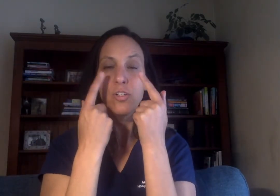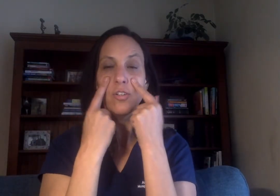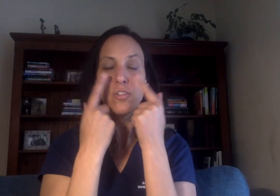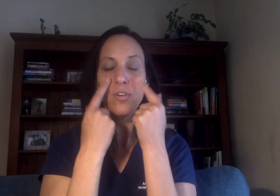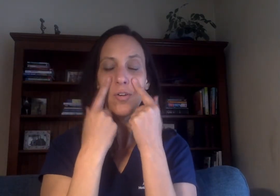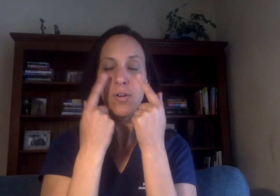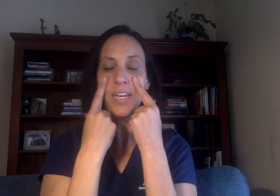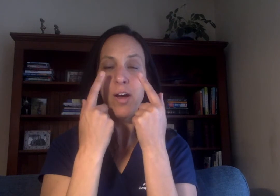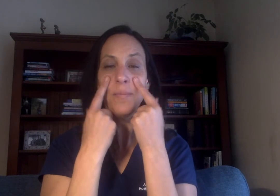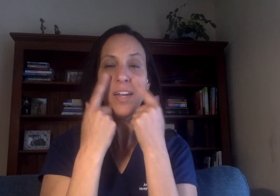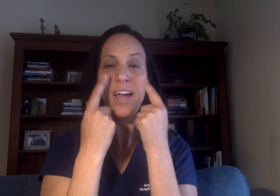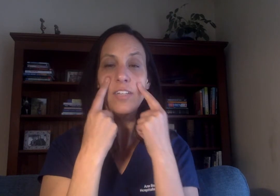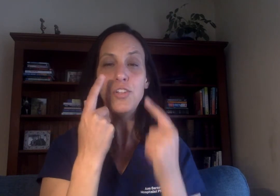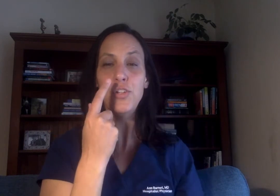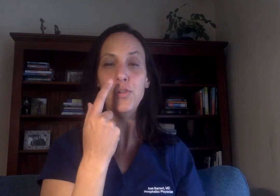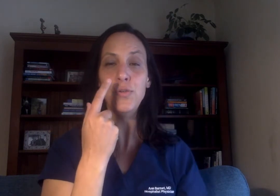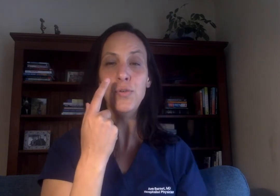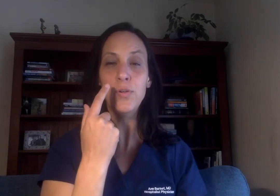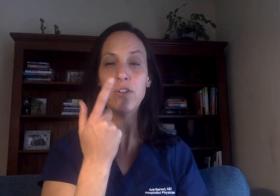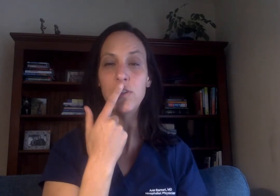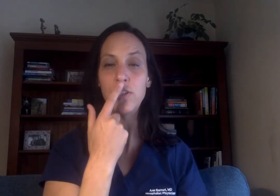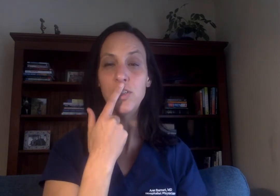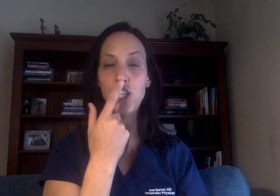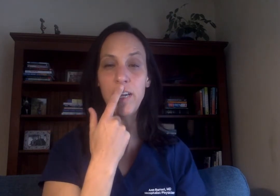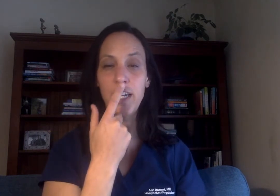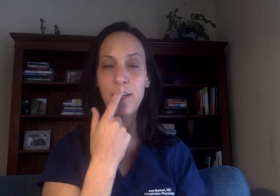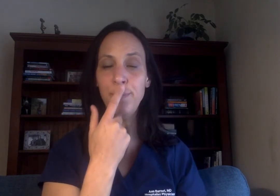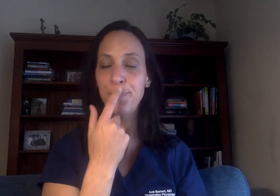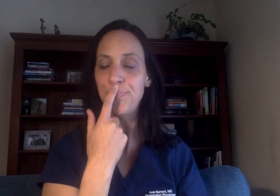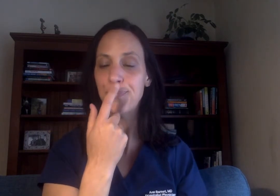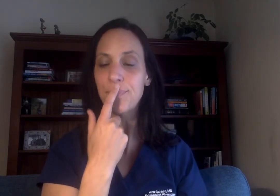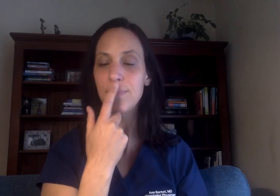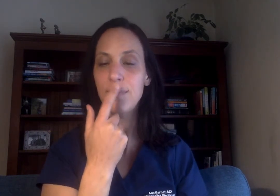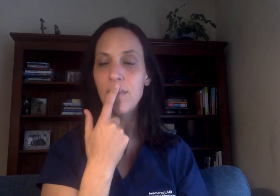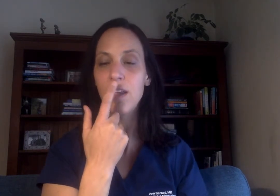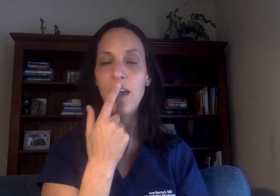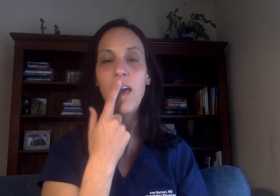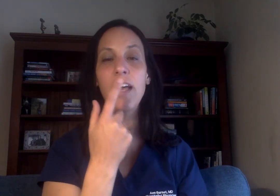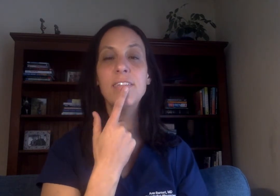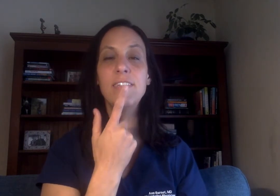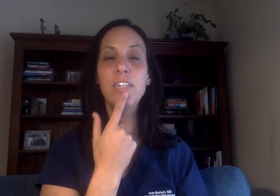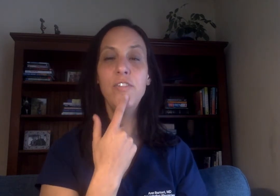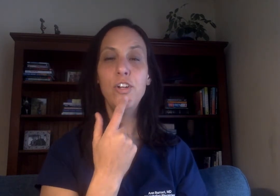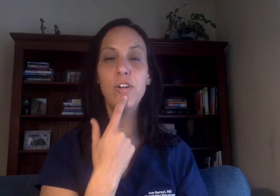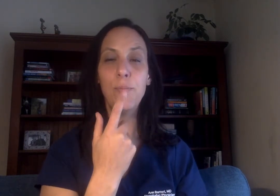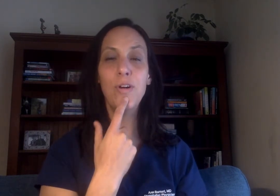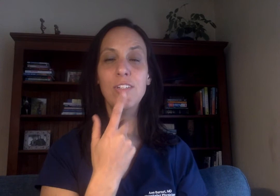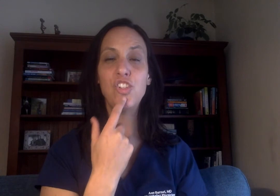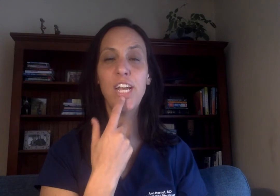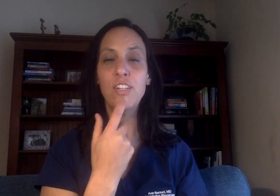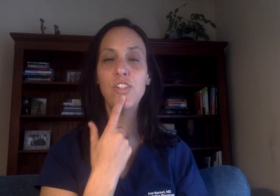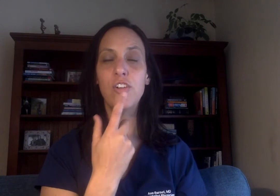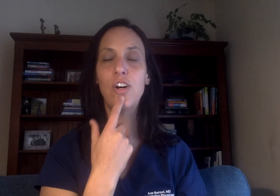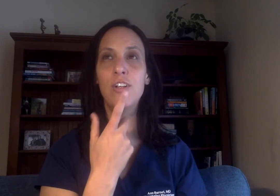So now I'm going to ask you to check in and see if your number has changed at all.